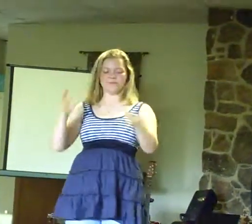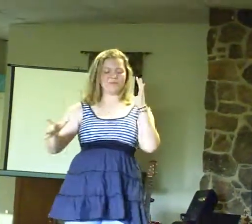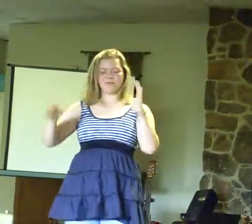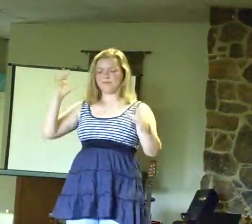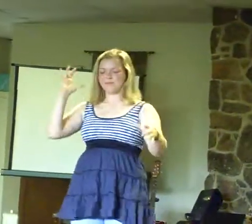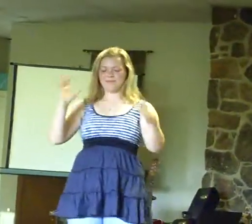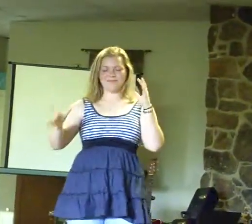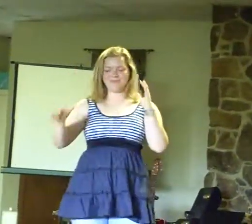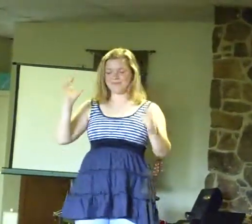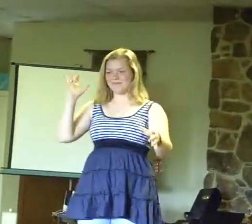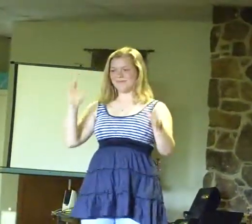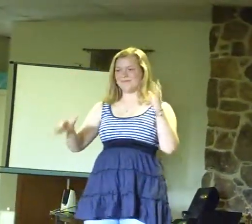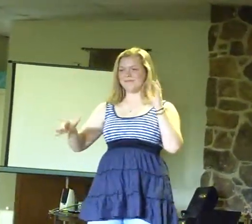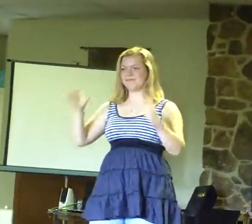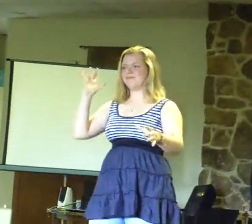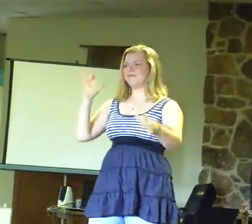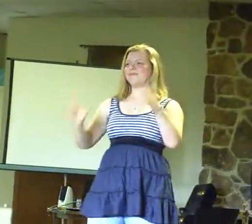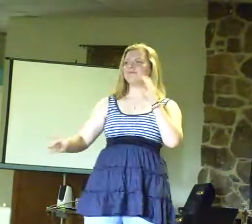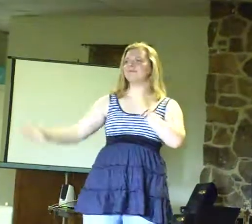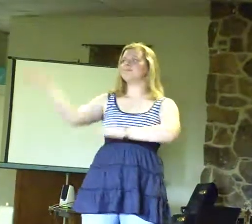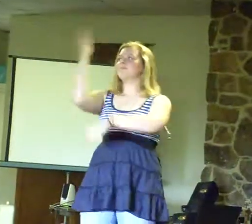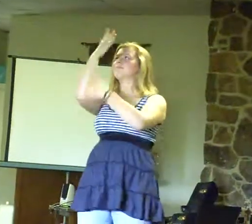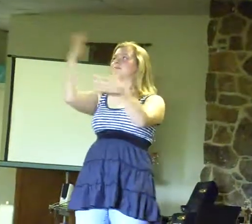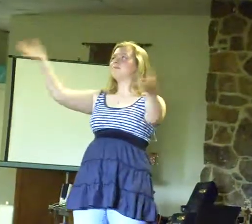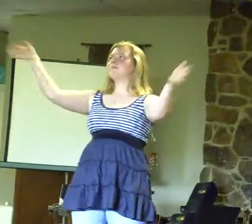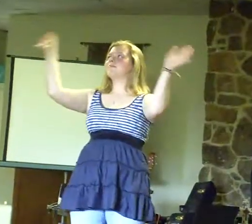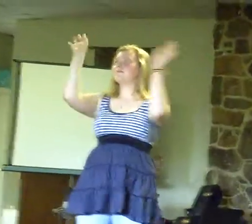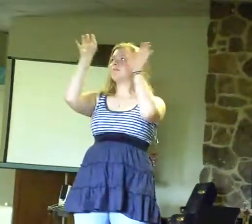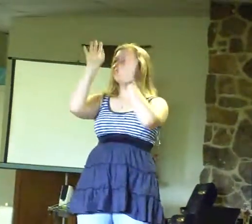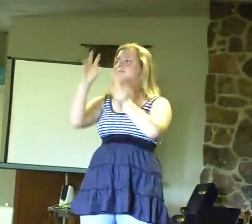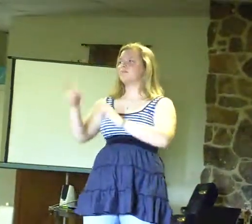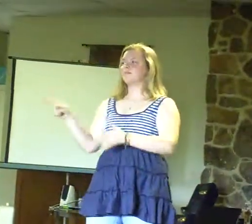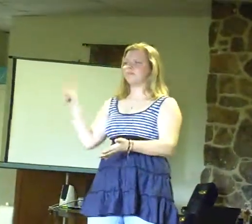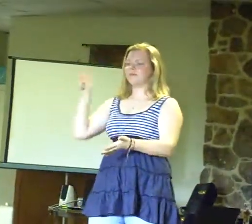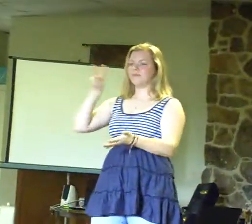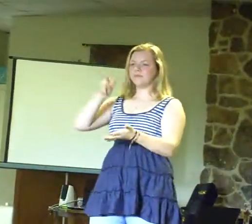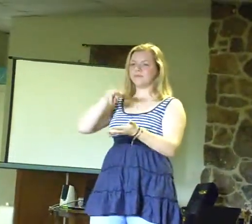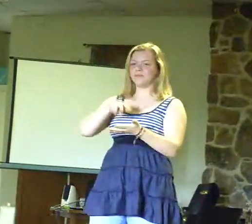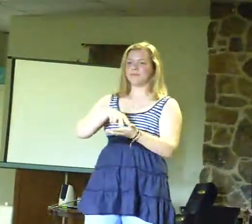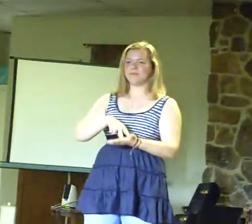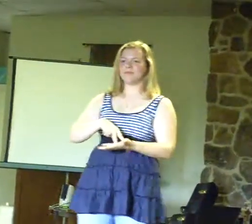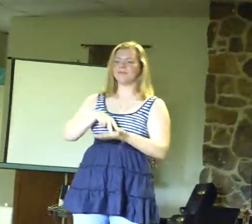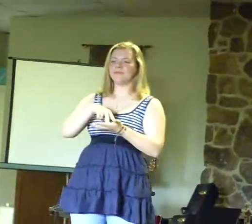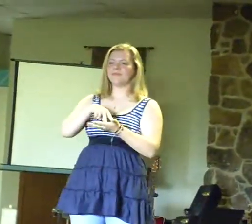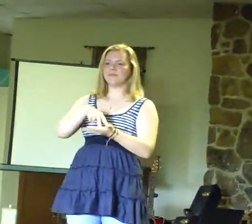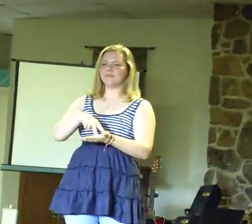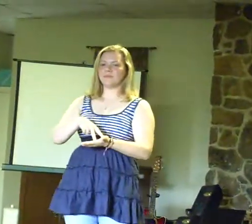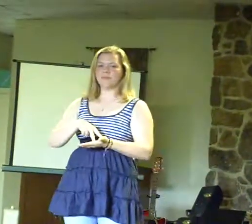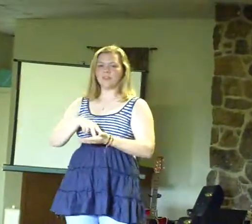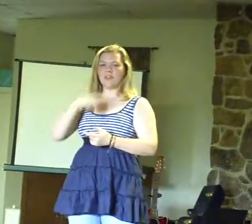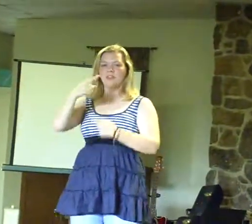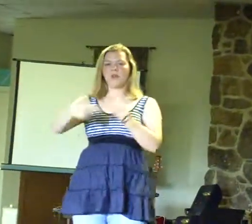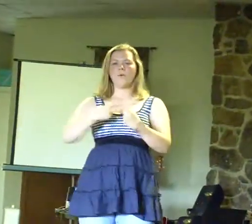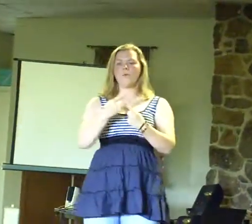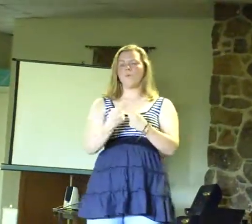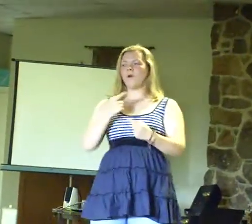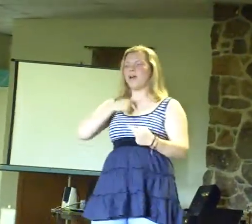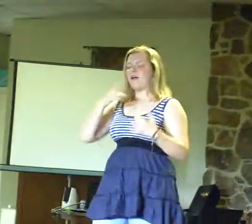shaking, heaven stands. When